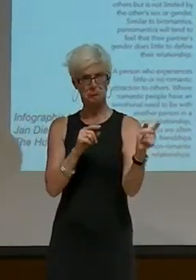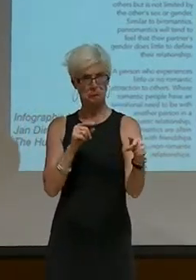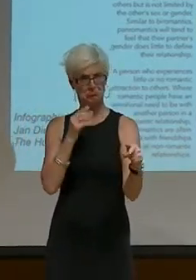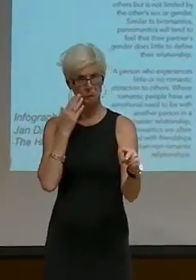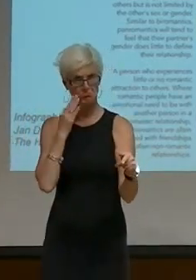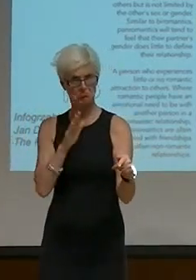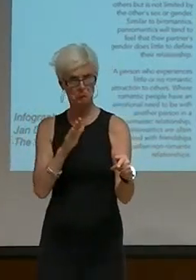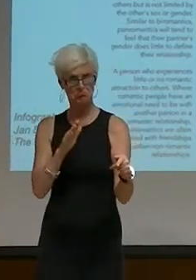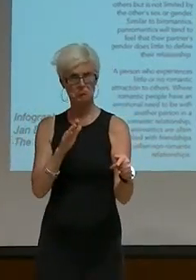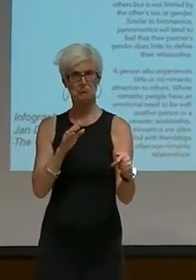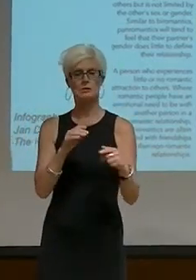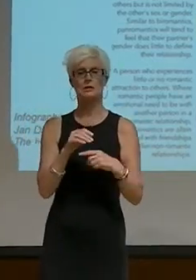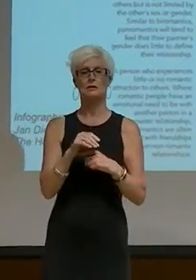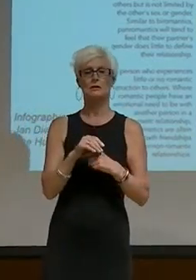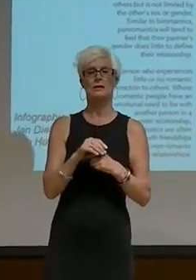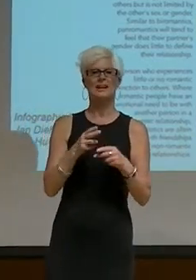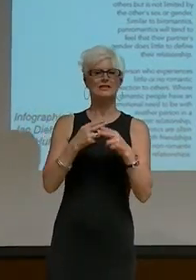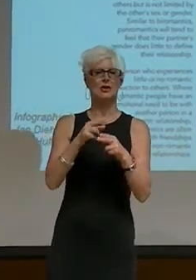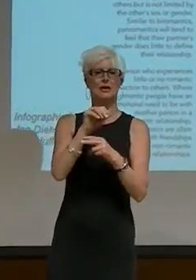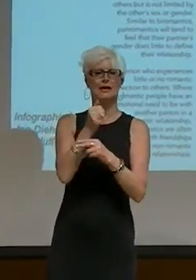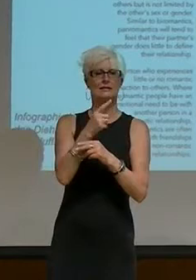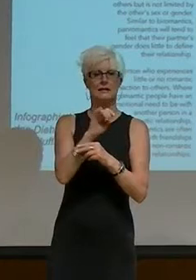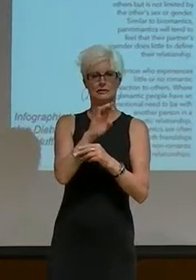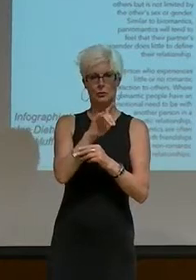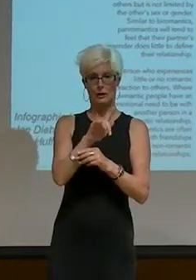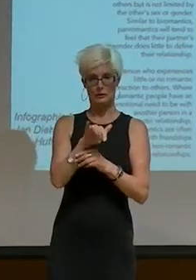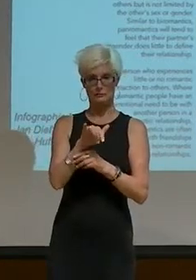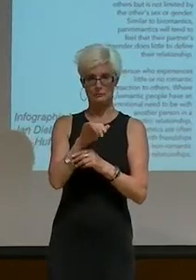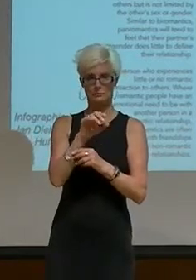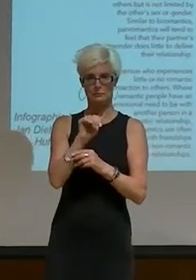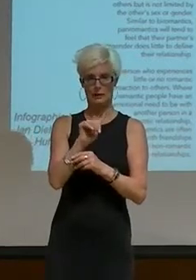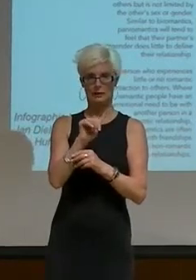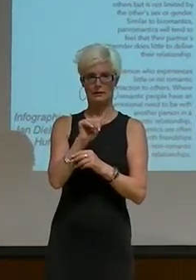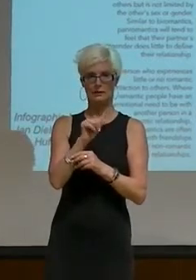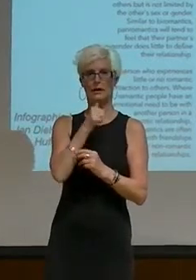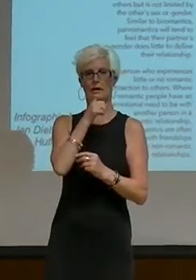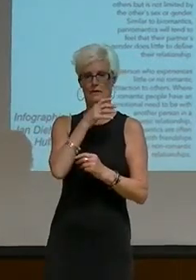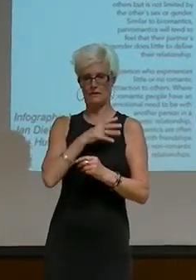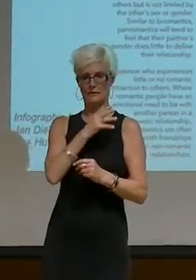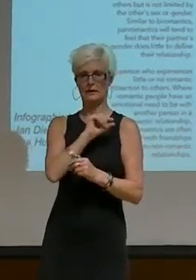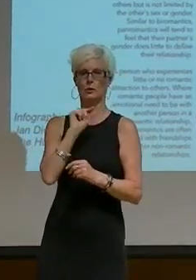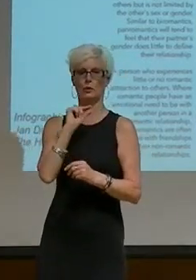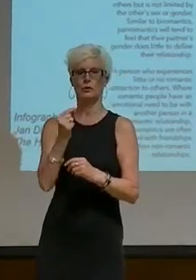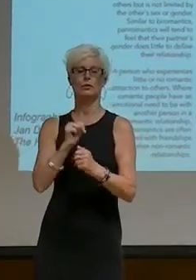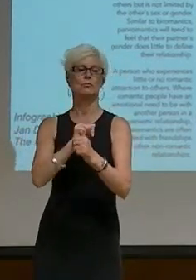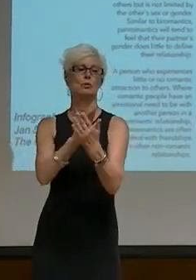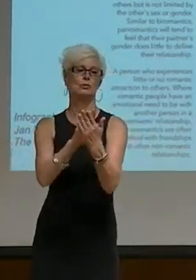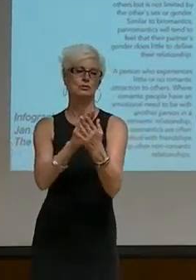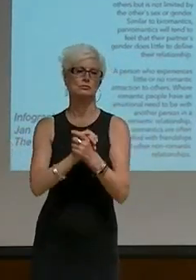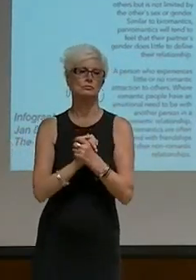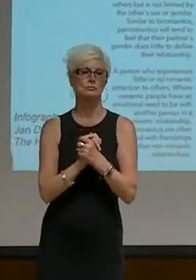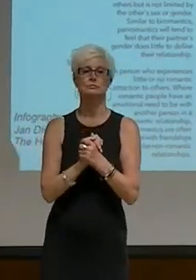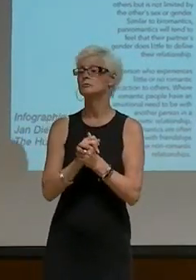Asexuality's Feminist and Queer Approaches, editors Carly Joon Sarkoski,